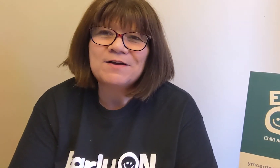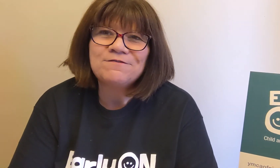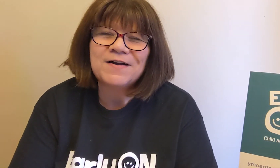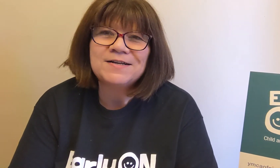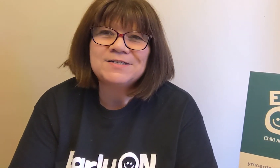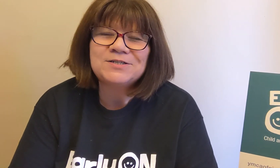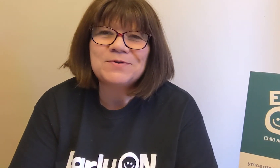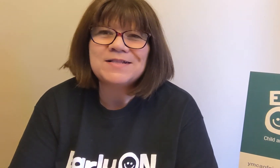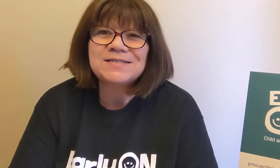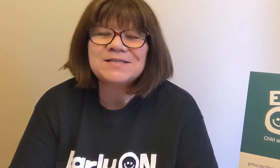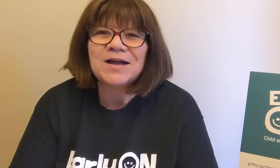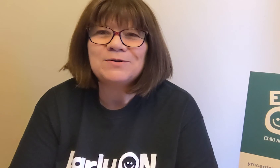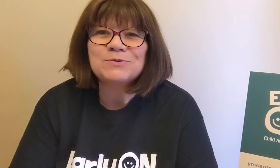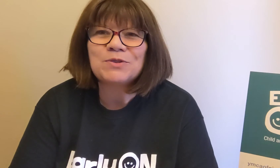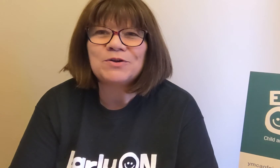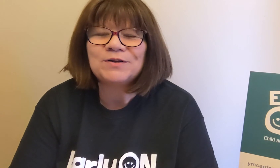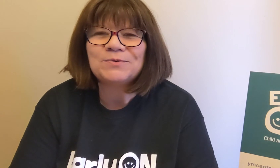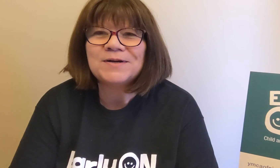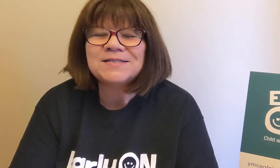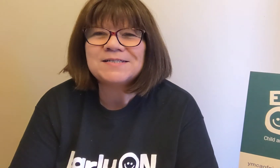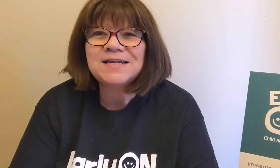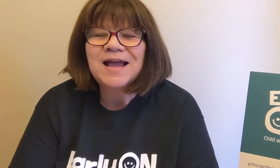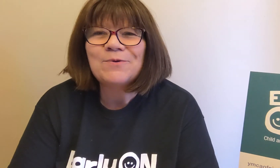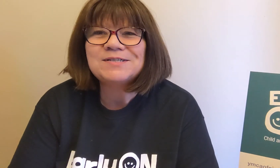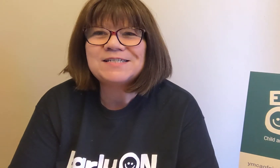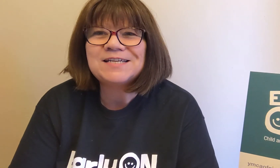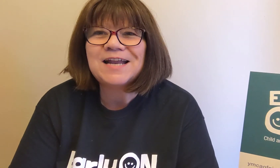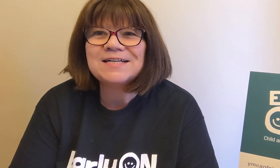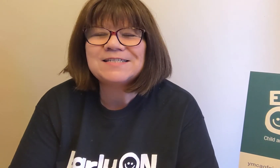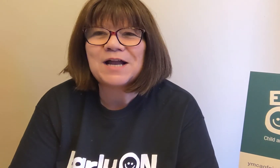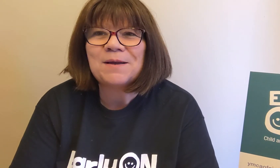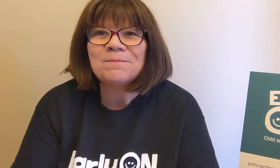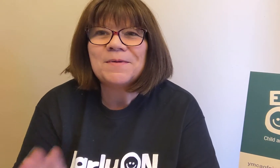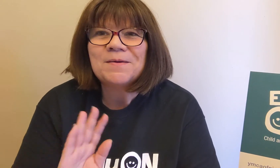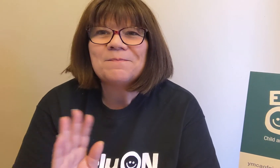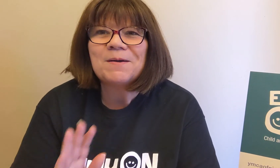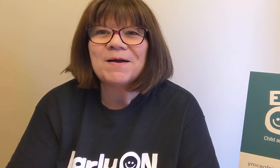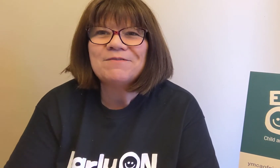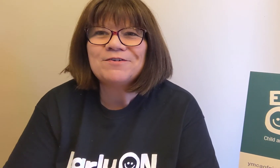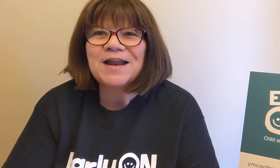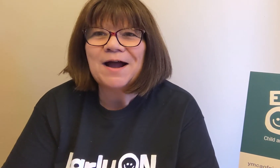have fun doing this signs with your little ones and we'll see you next time. Bye bye for now.